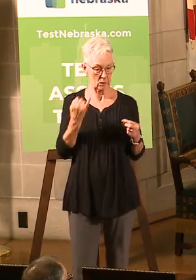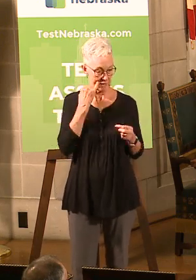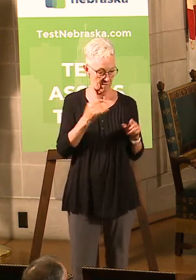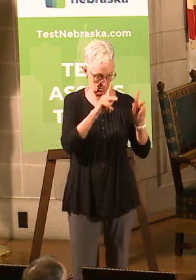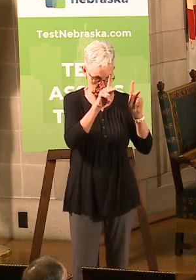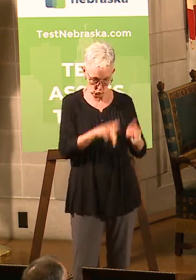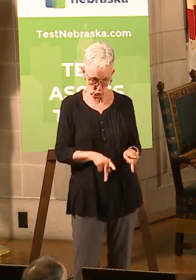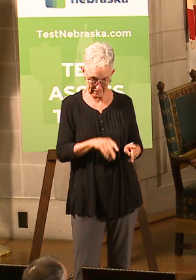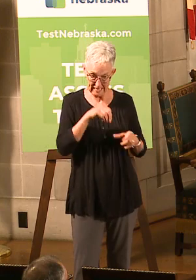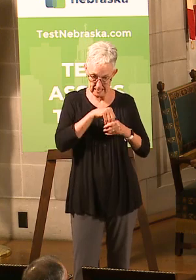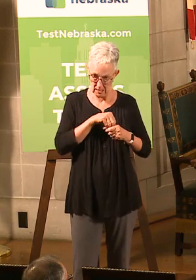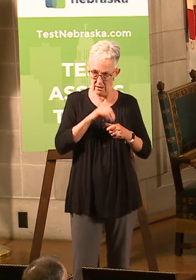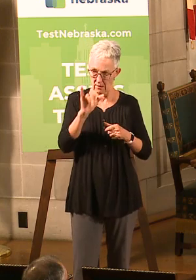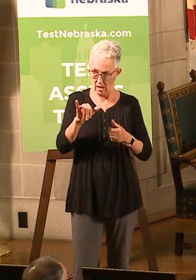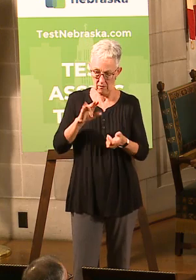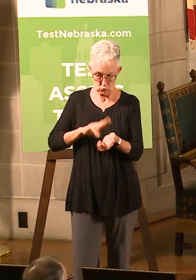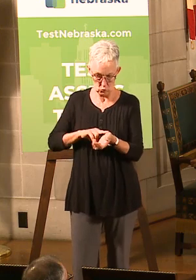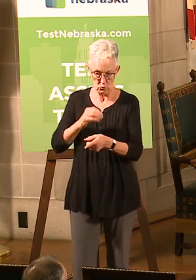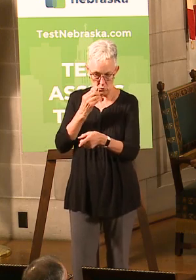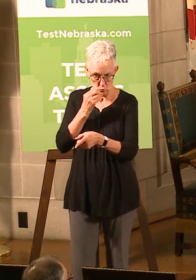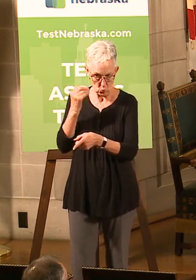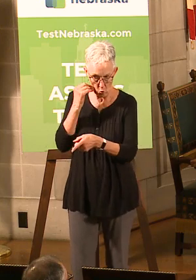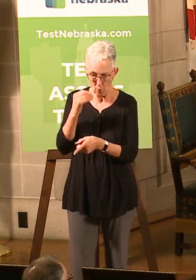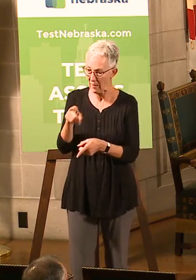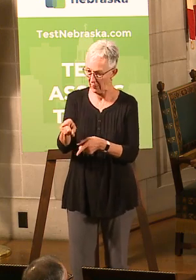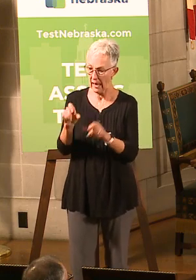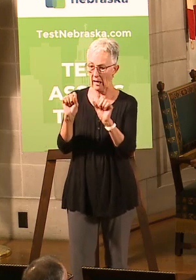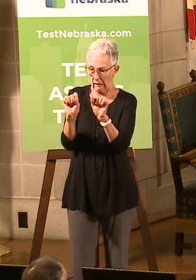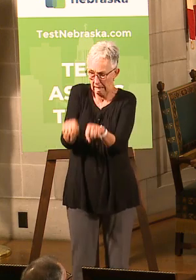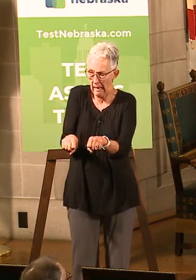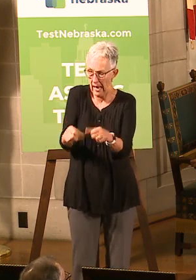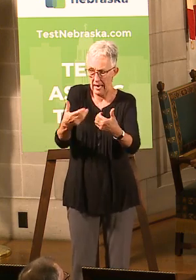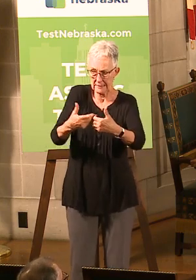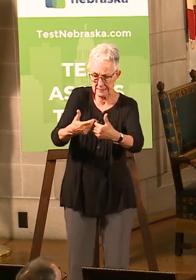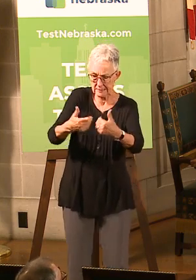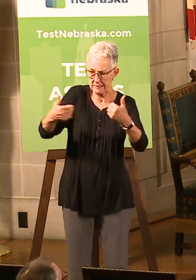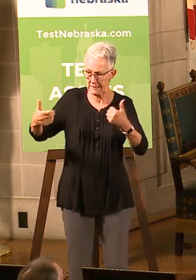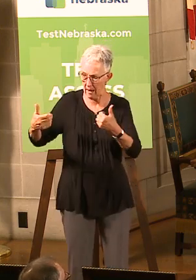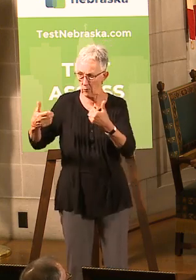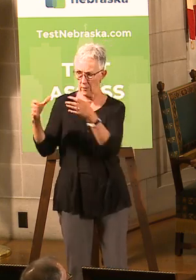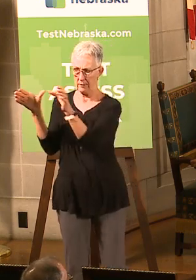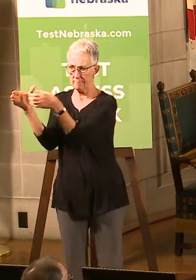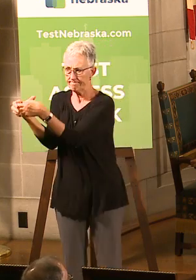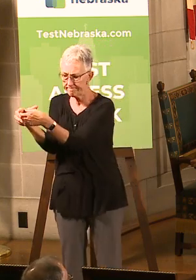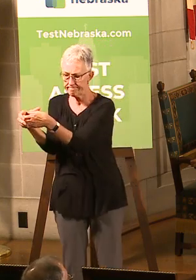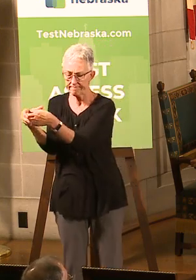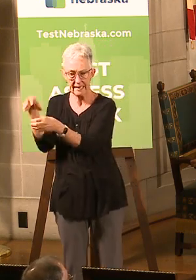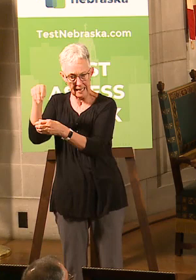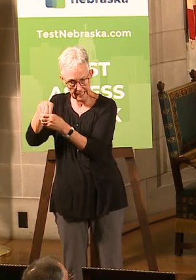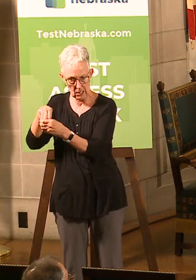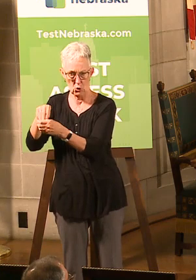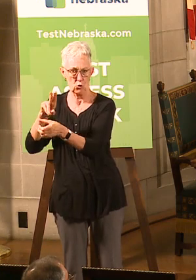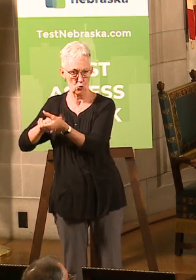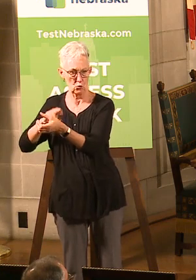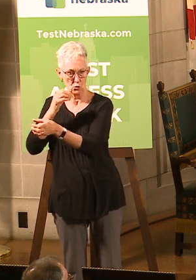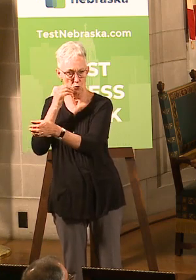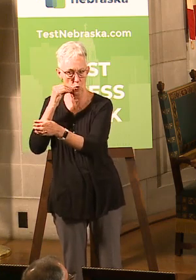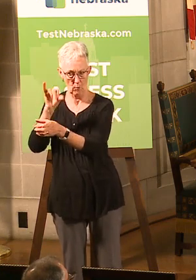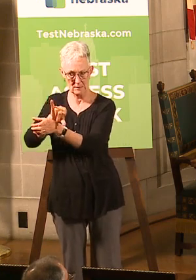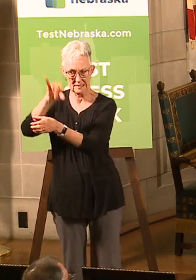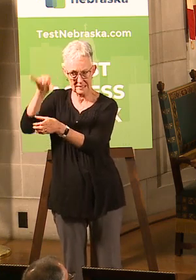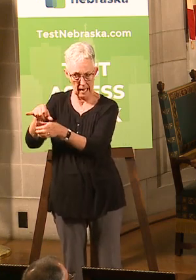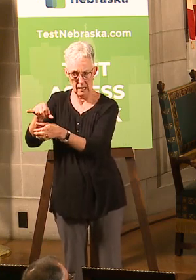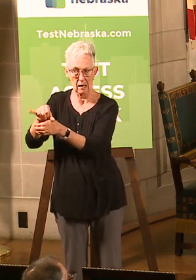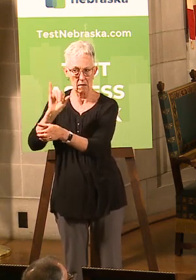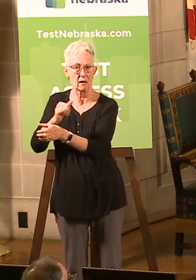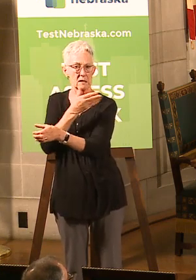and they can be isolated, right, so we can make sure that they're not infecting anybody else, that that's the best practice to keep them in the facility